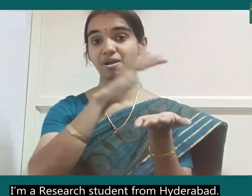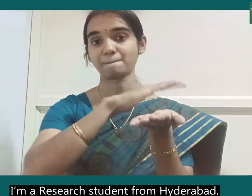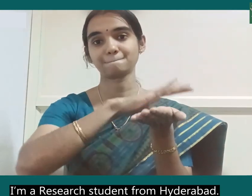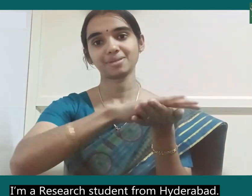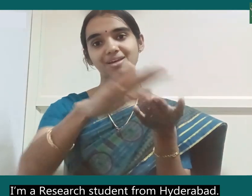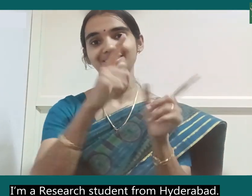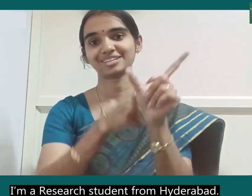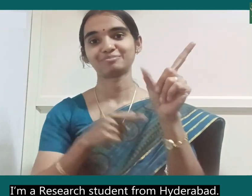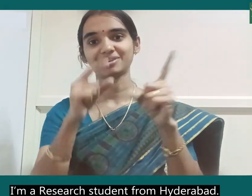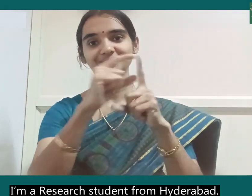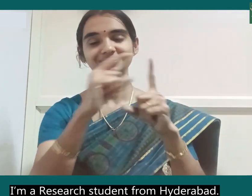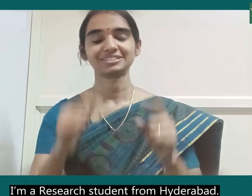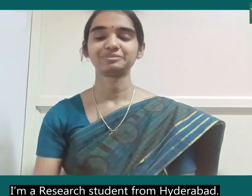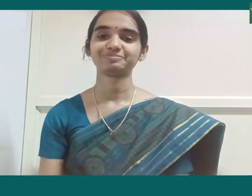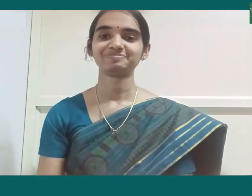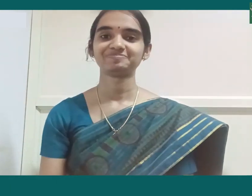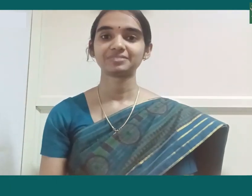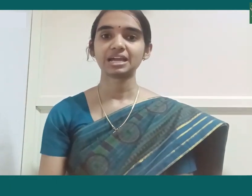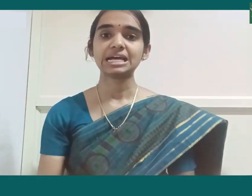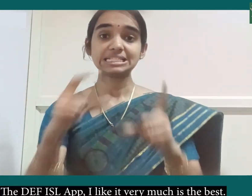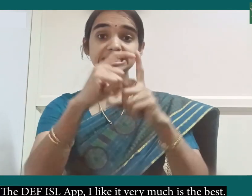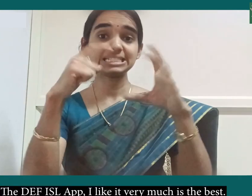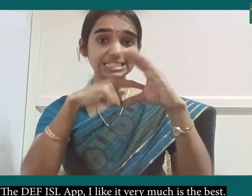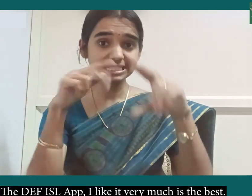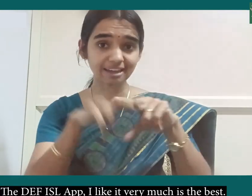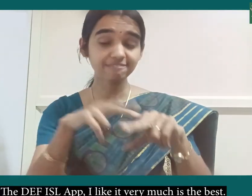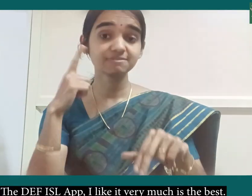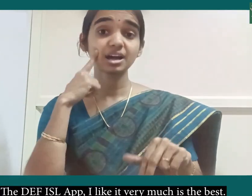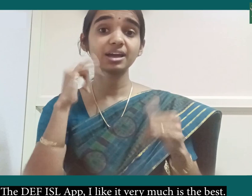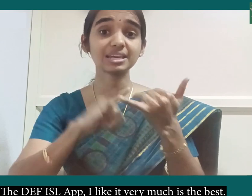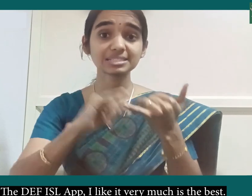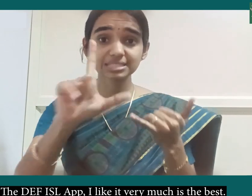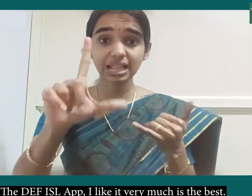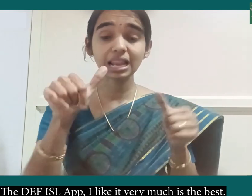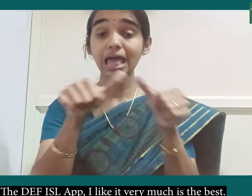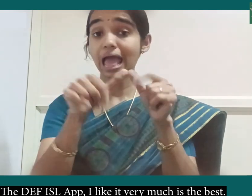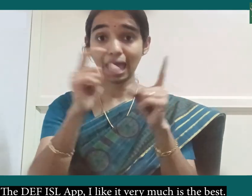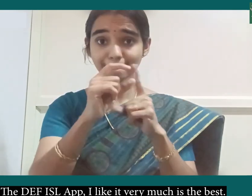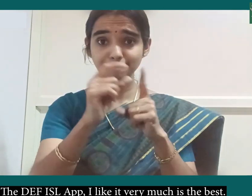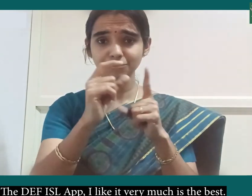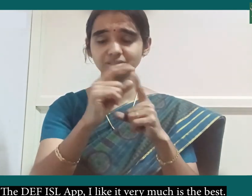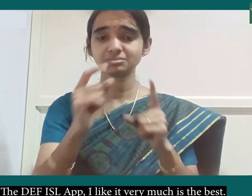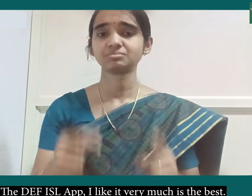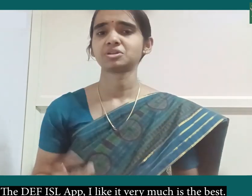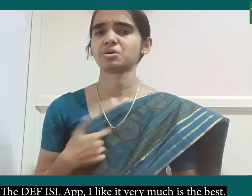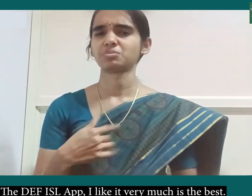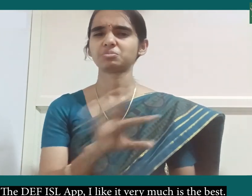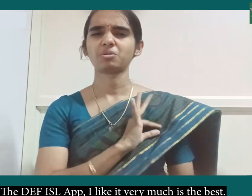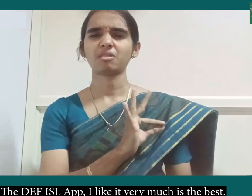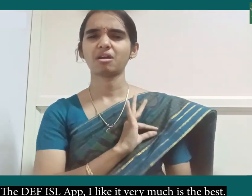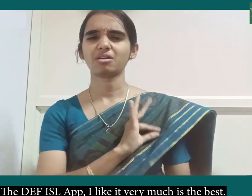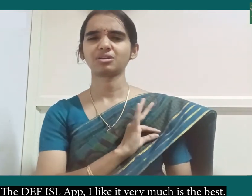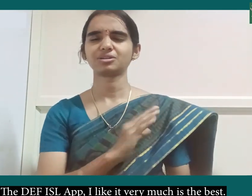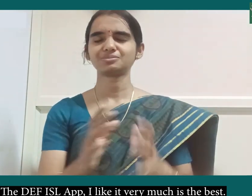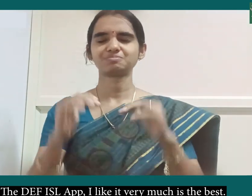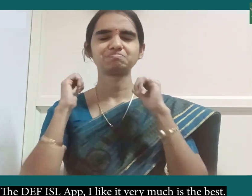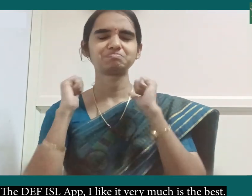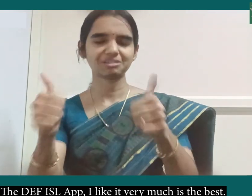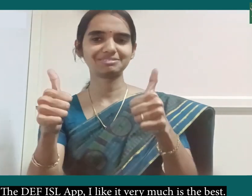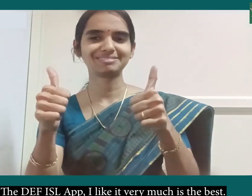the DEF ISL app I like it very much it's the best